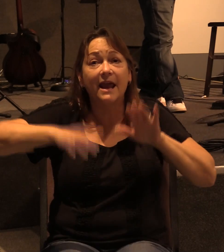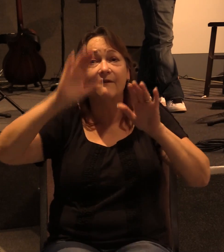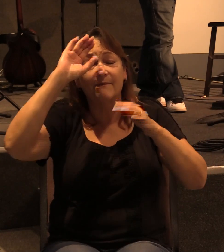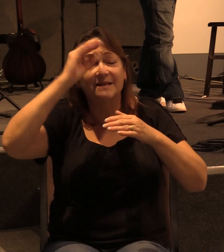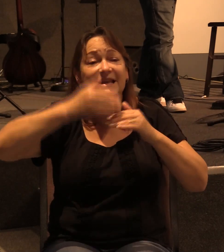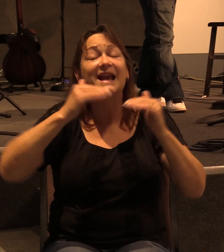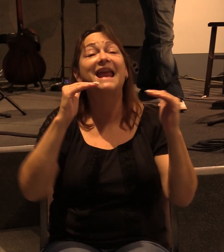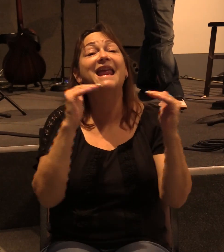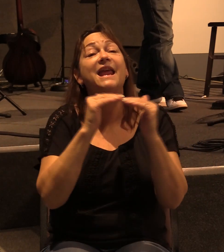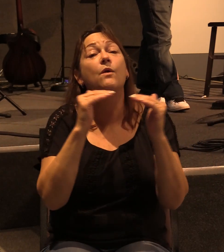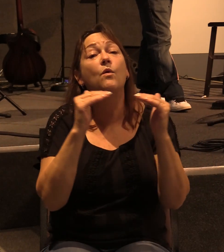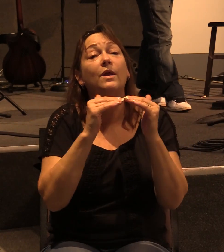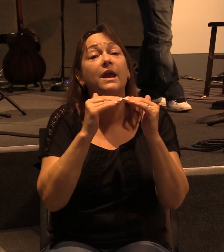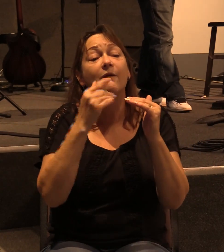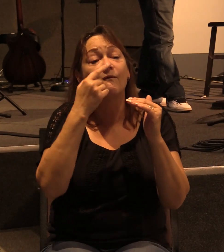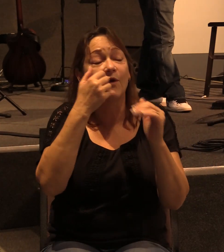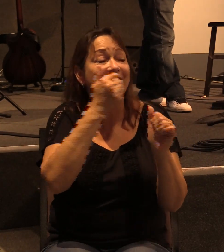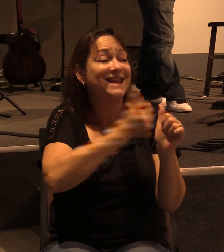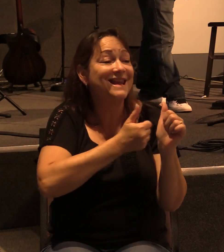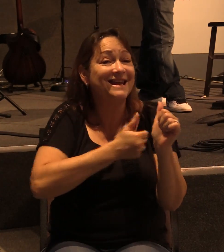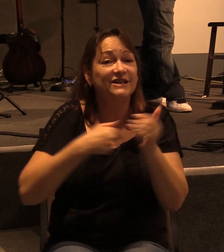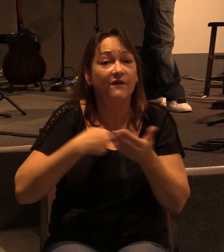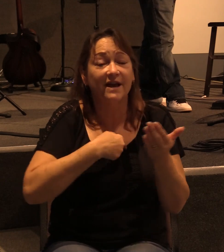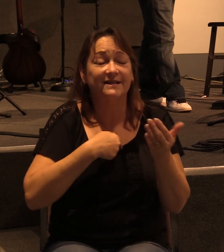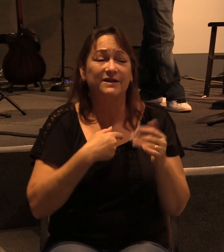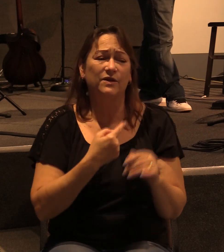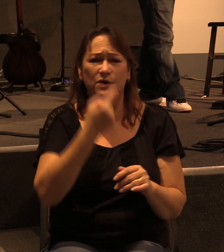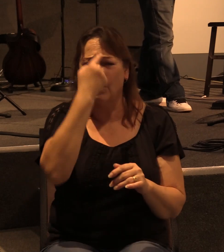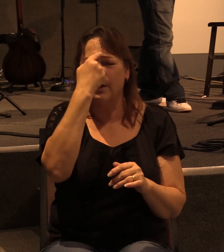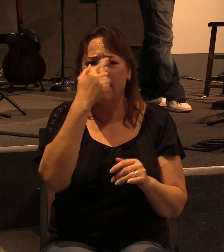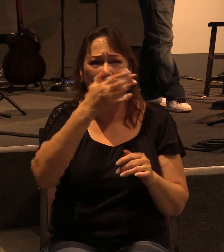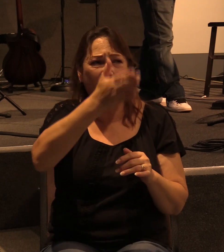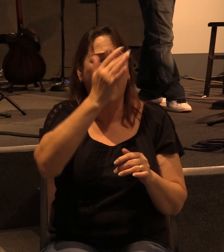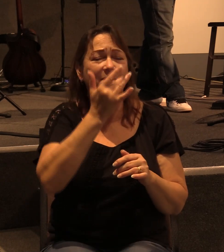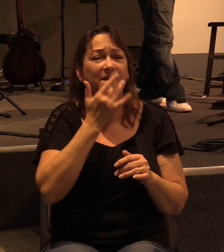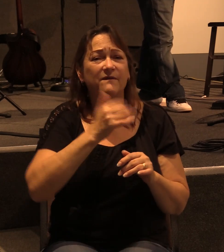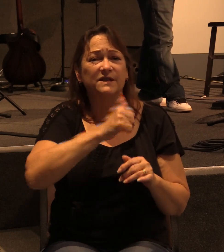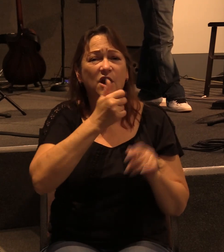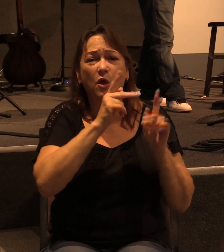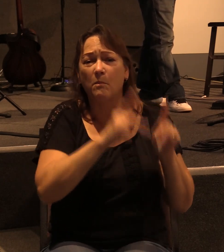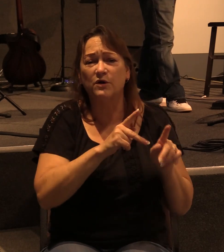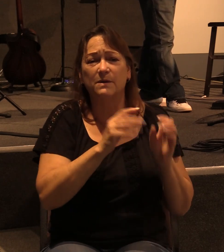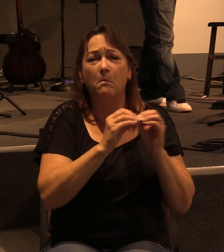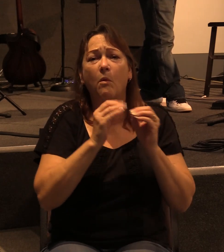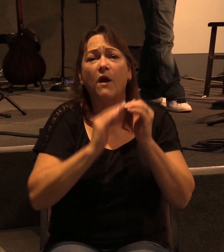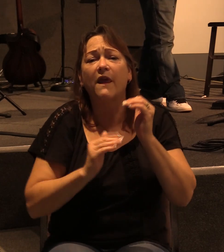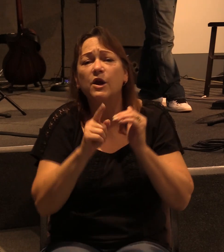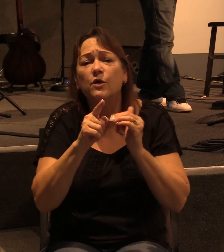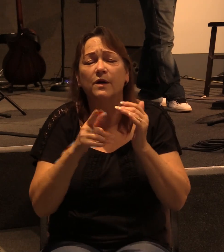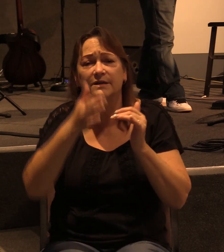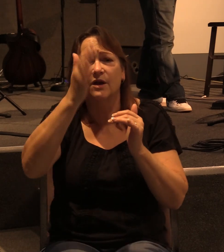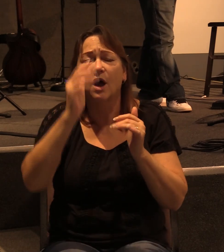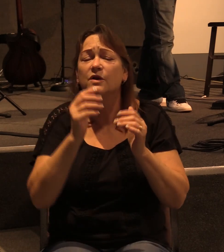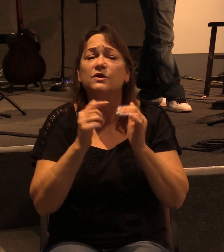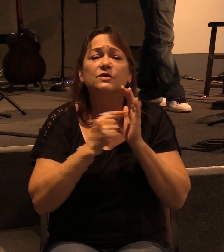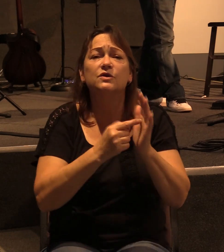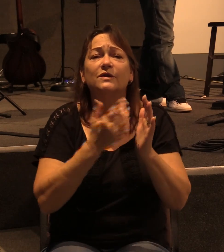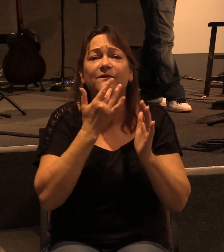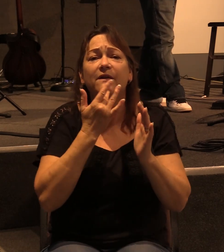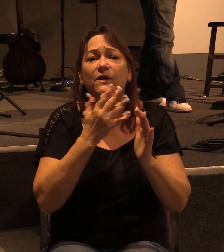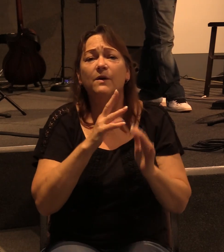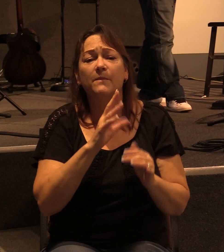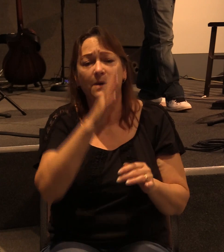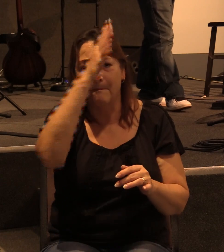And so don't ever feel like God favors another brother or sister more than you because God shows favoritism to no man.